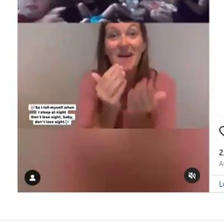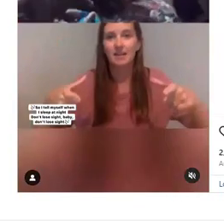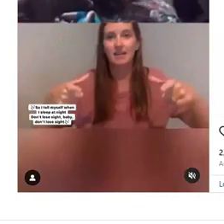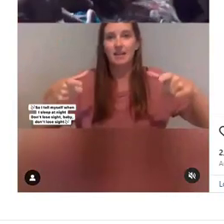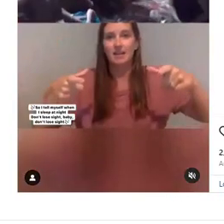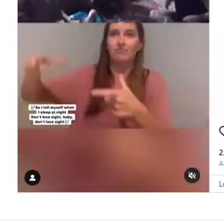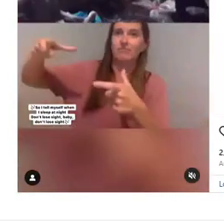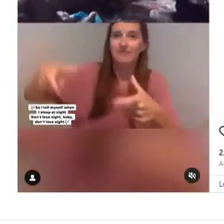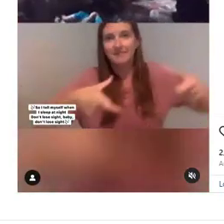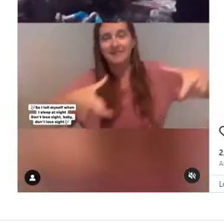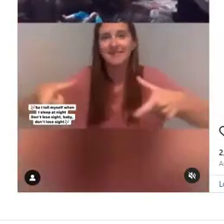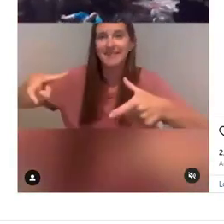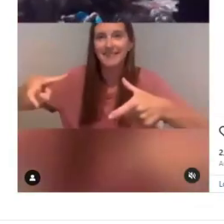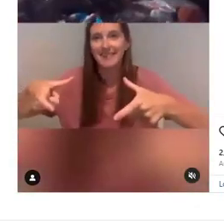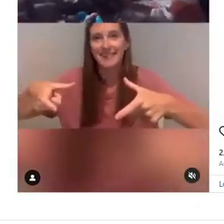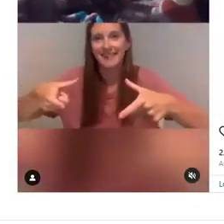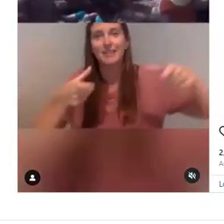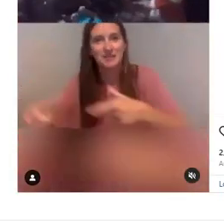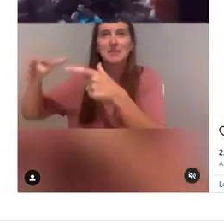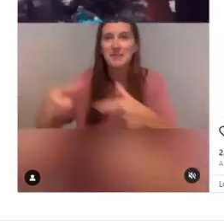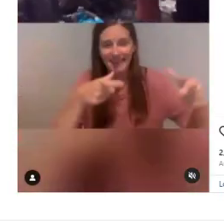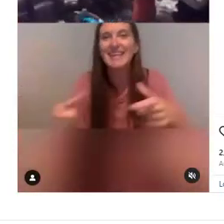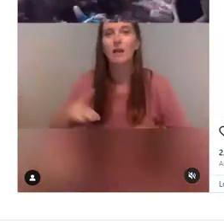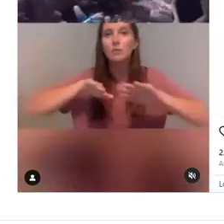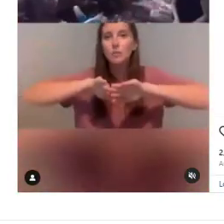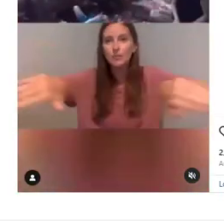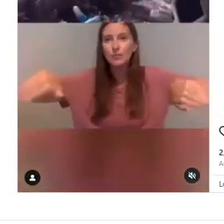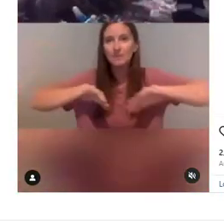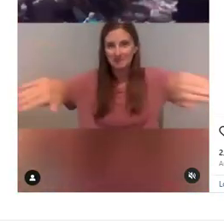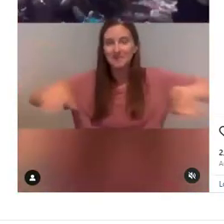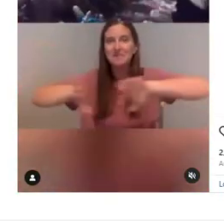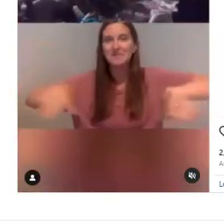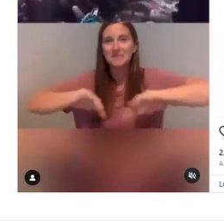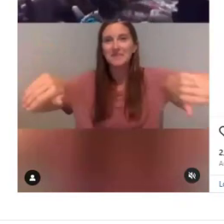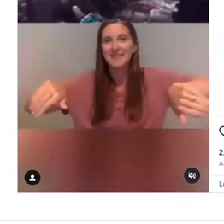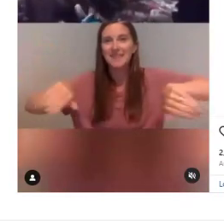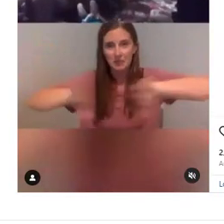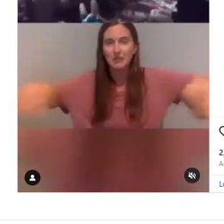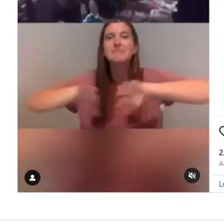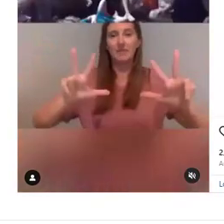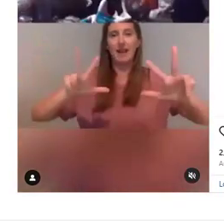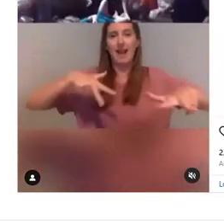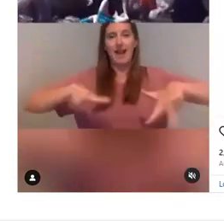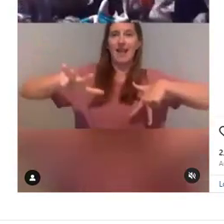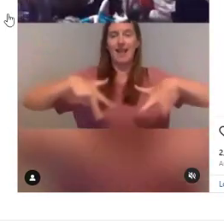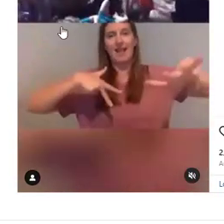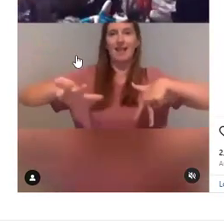hands and use their mouth instead of their mouth, um, use their facial expressions in order to communicate, which is lovely.